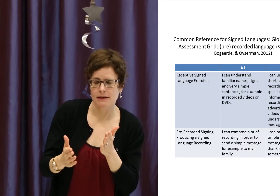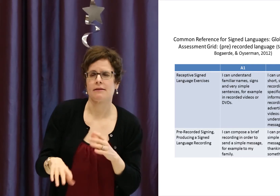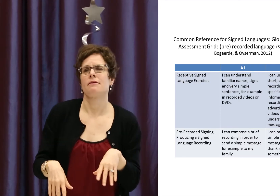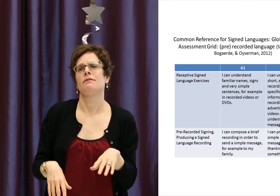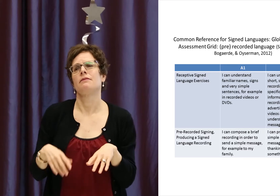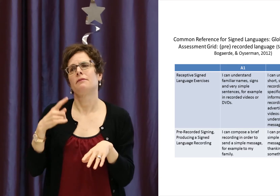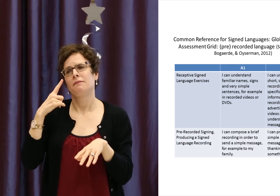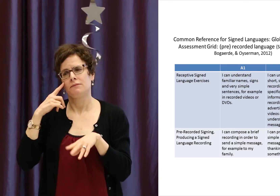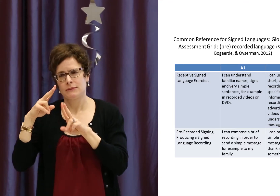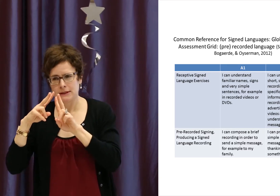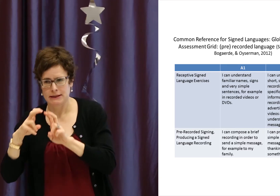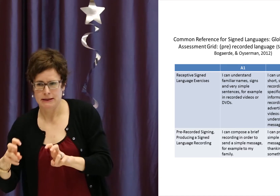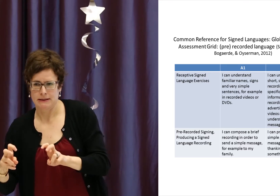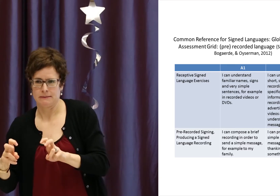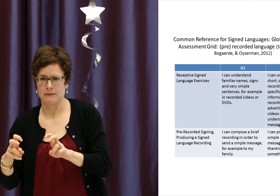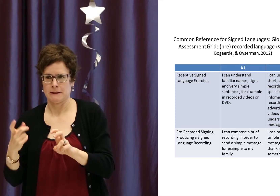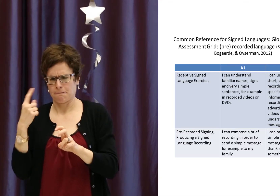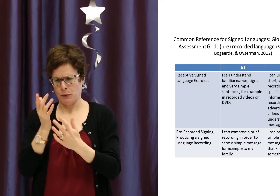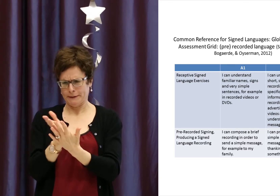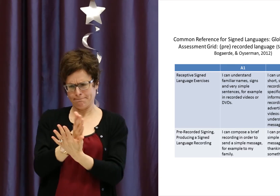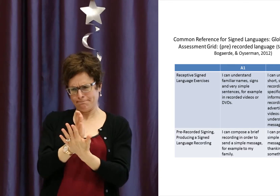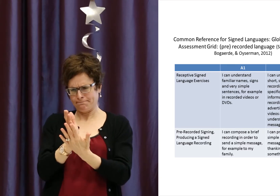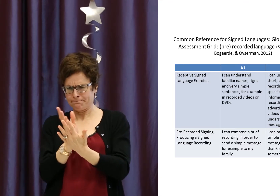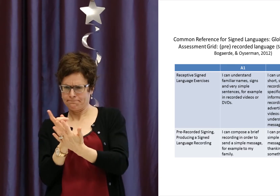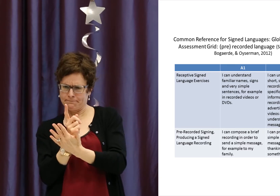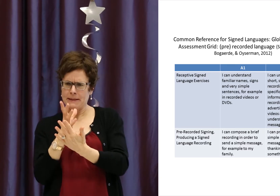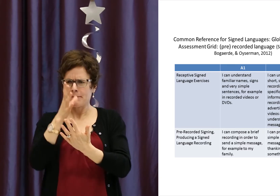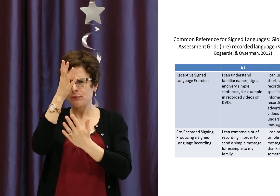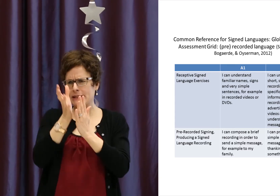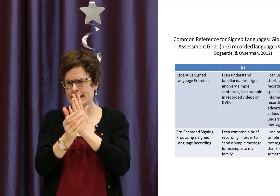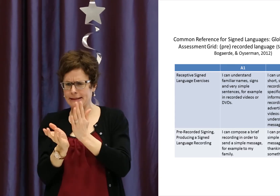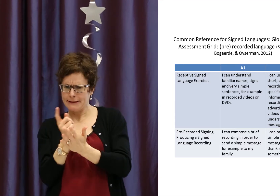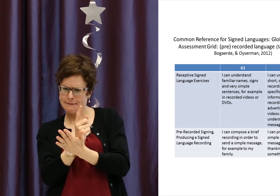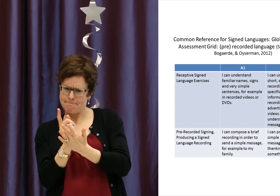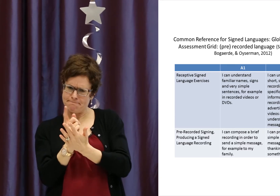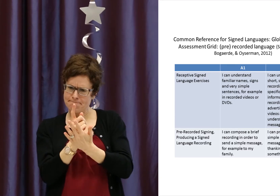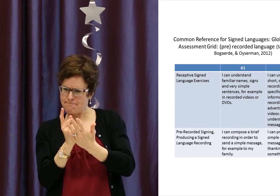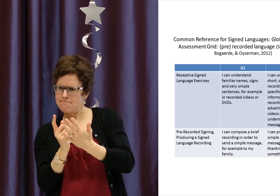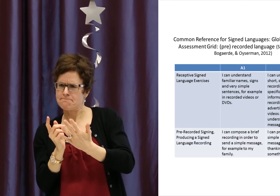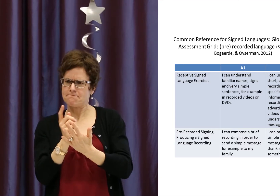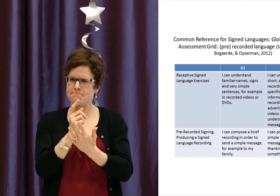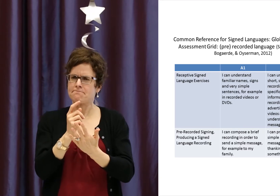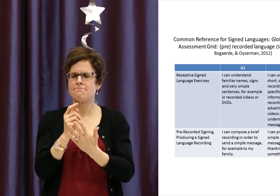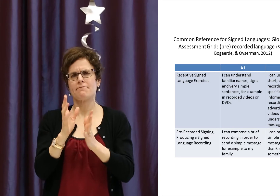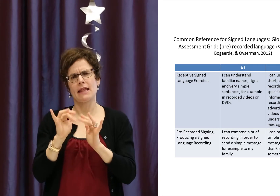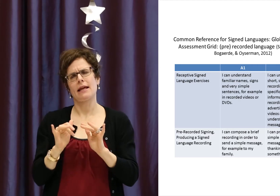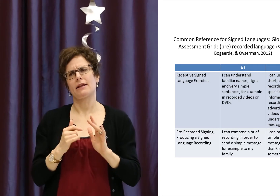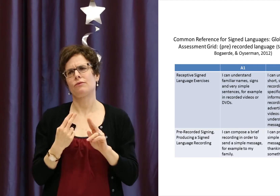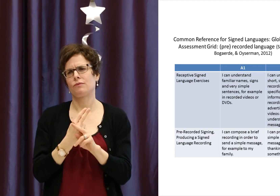descriptors of what the individual can do in terms of the lesson development and assessing the language learner skills.